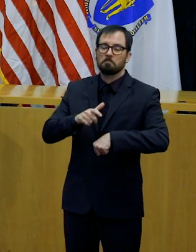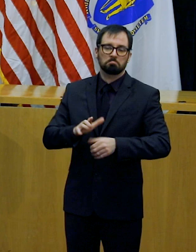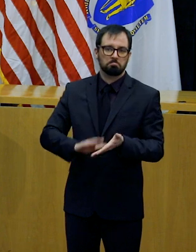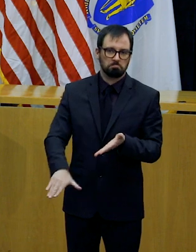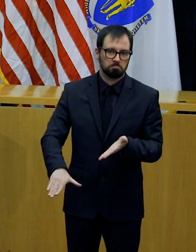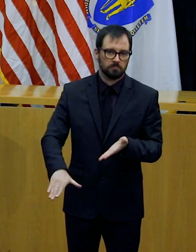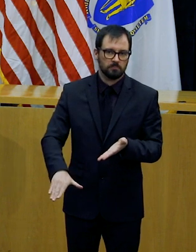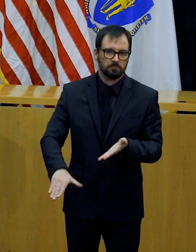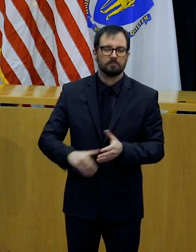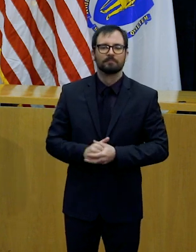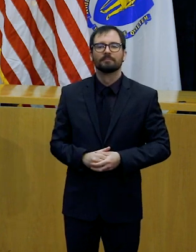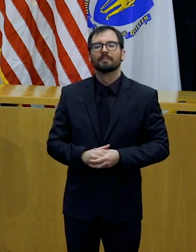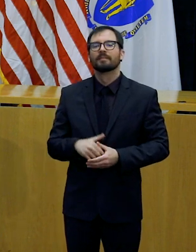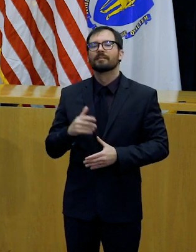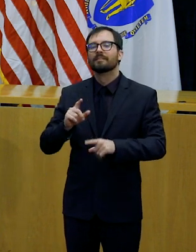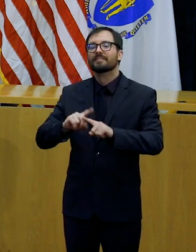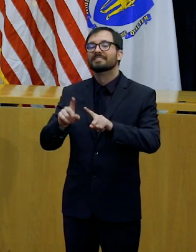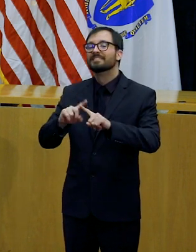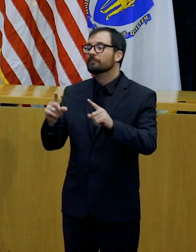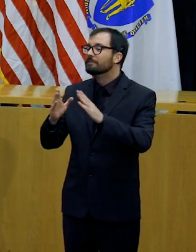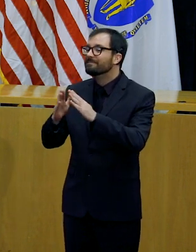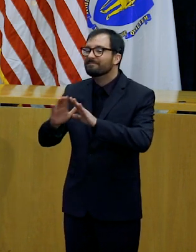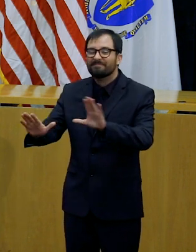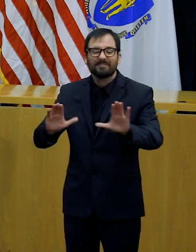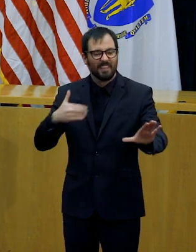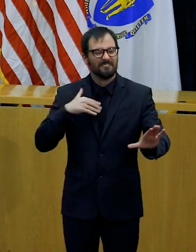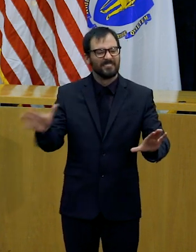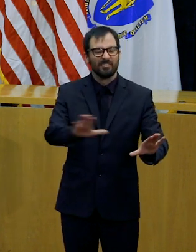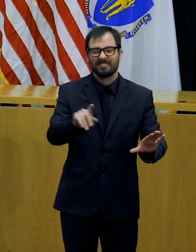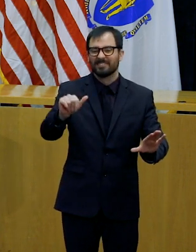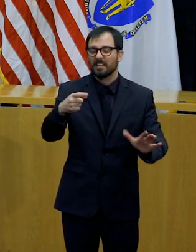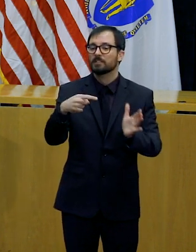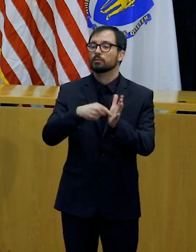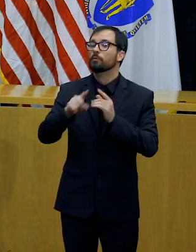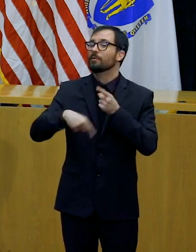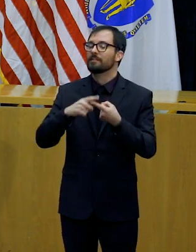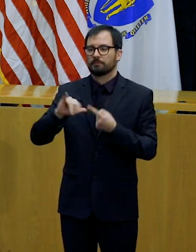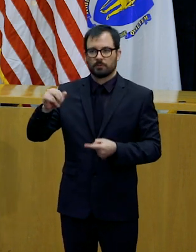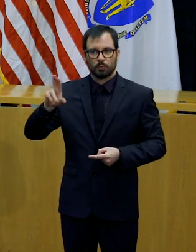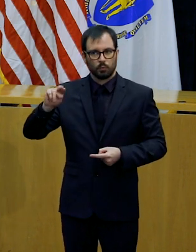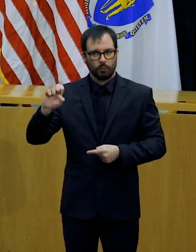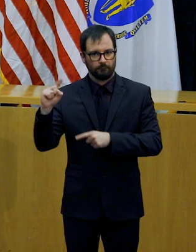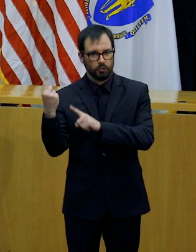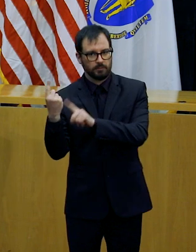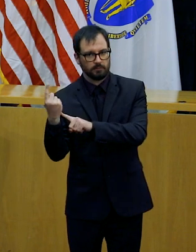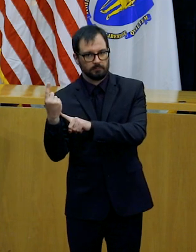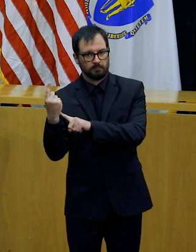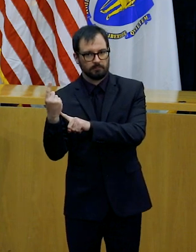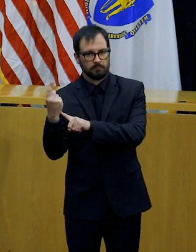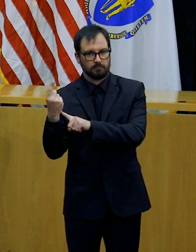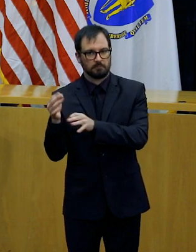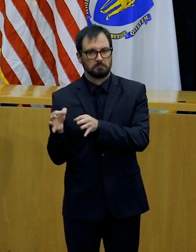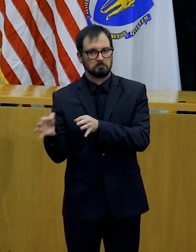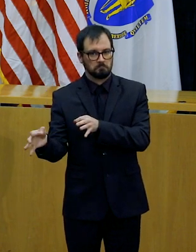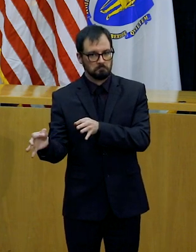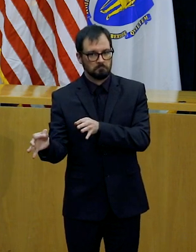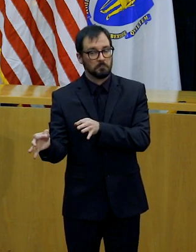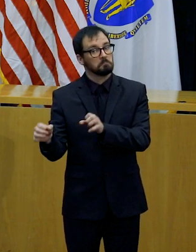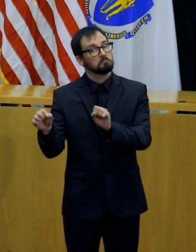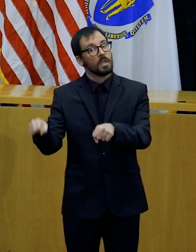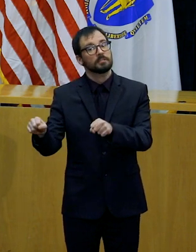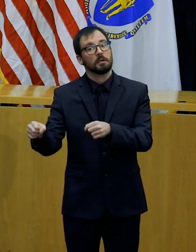that date to June 1st is something that they're looking for flexibility around.